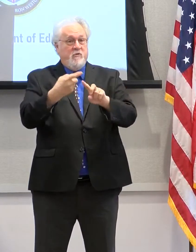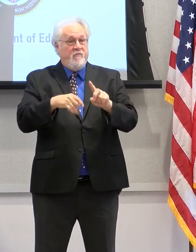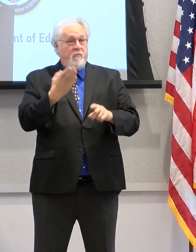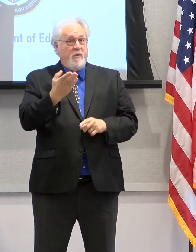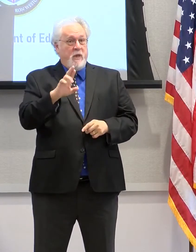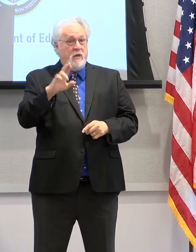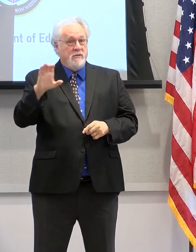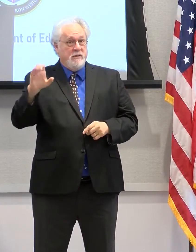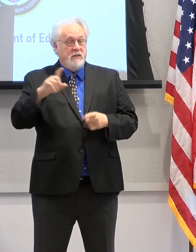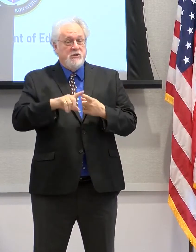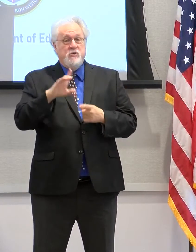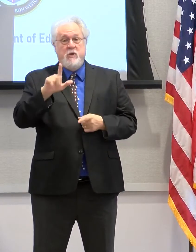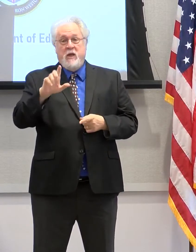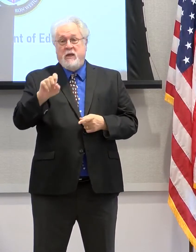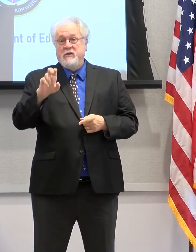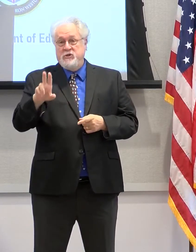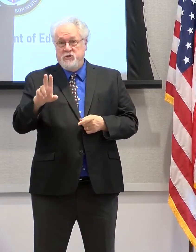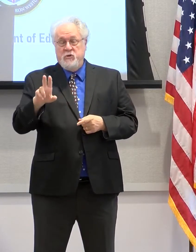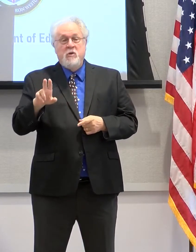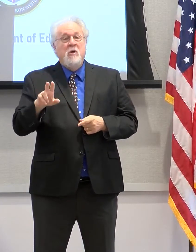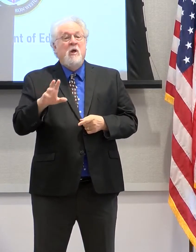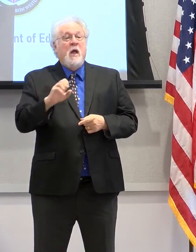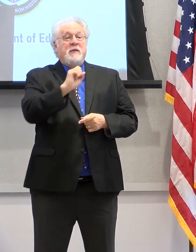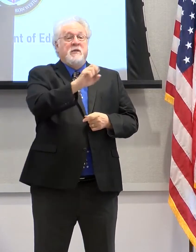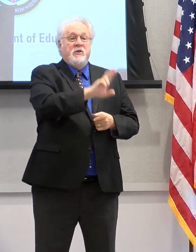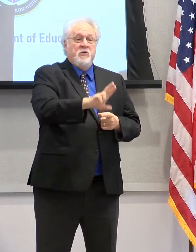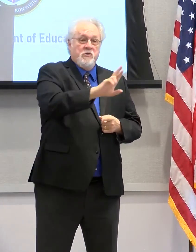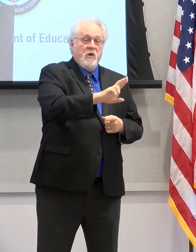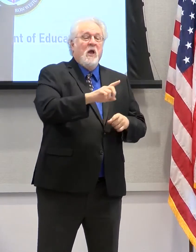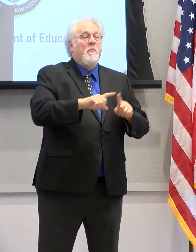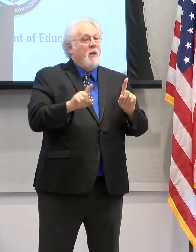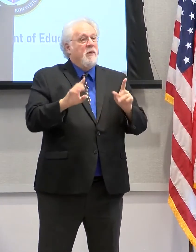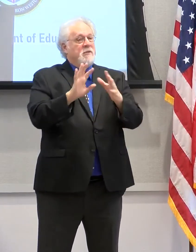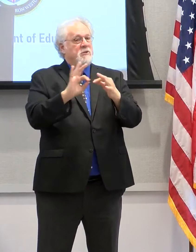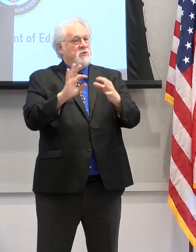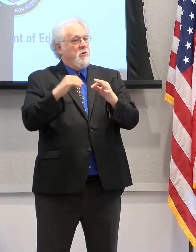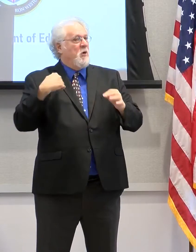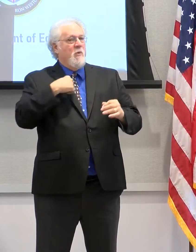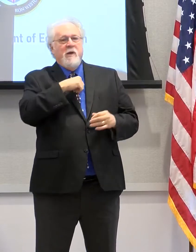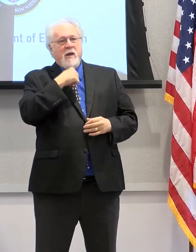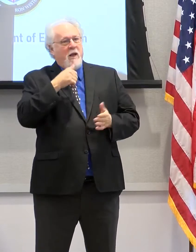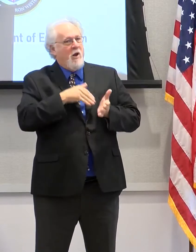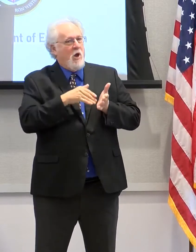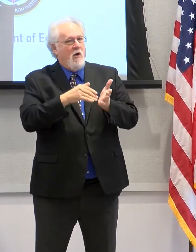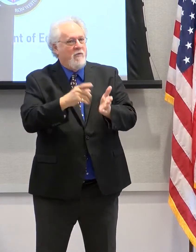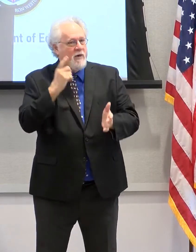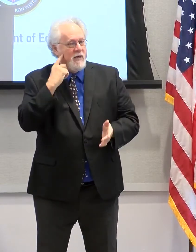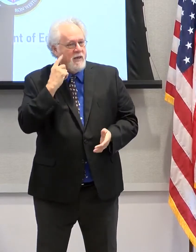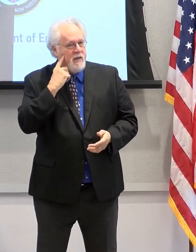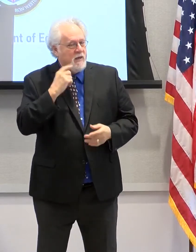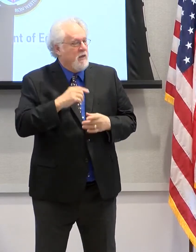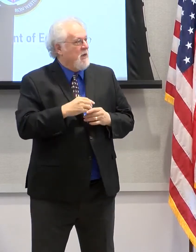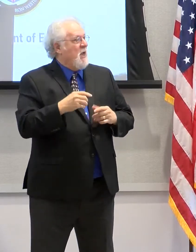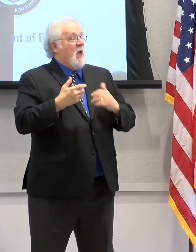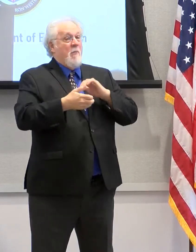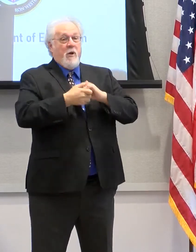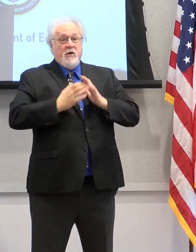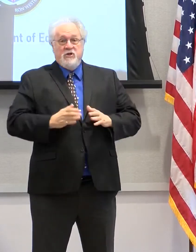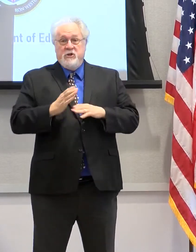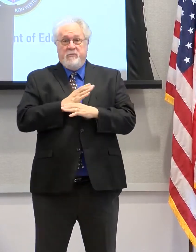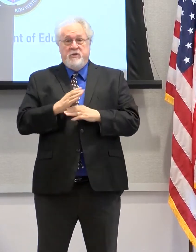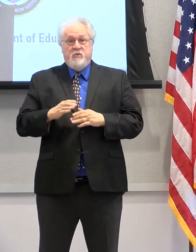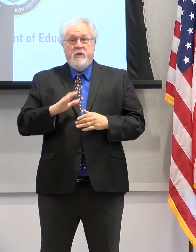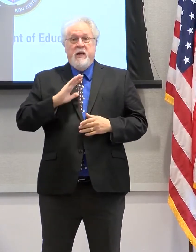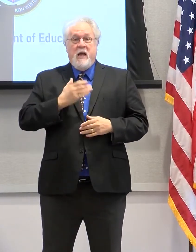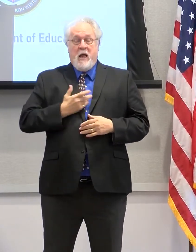to LSU to Baton Rouge. But I want to talk about a story that we don't have to hear, the great partnership that we have between